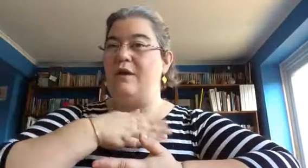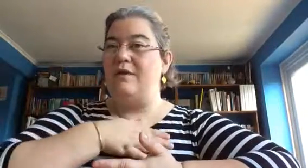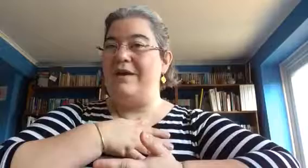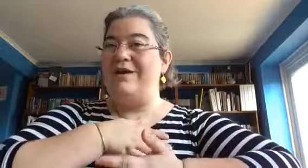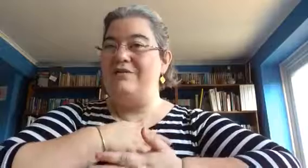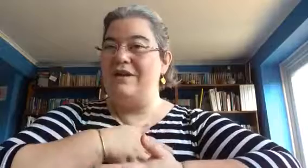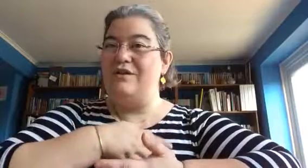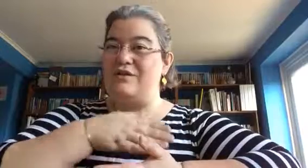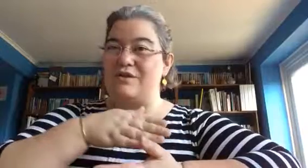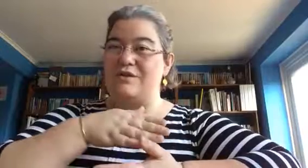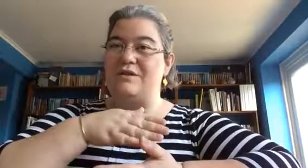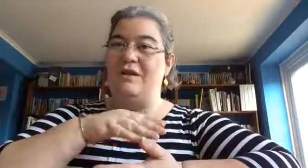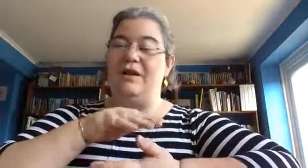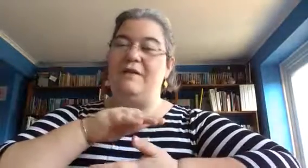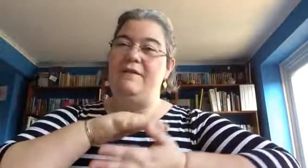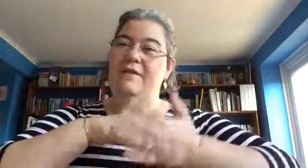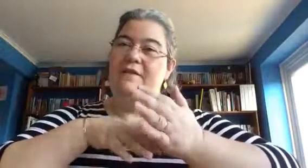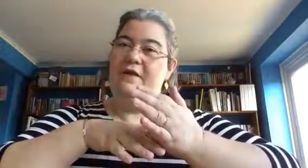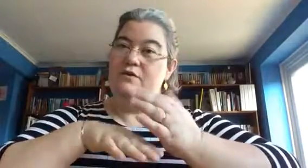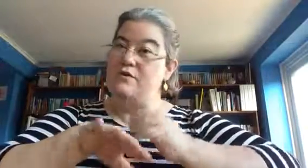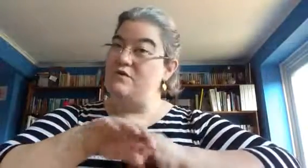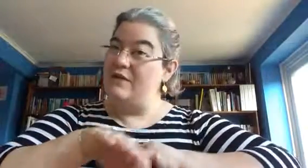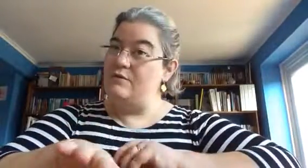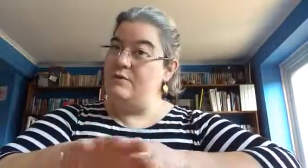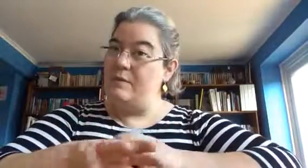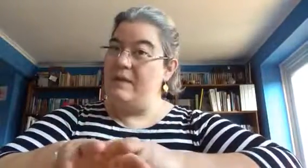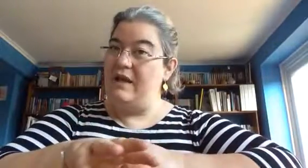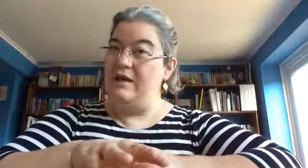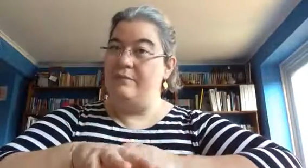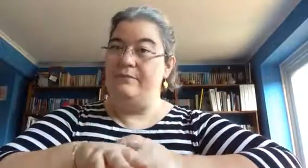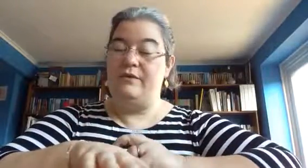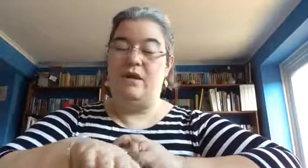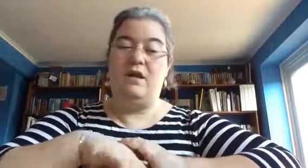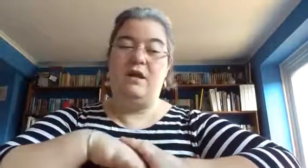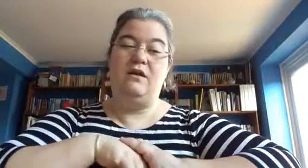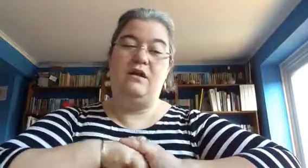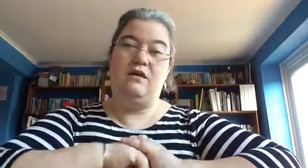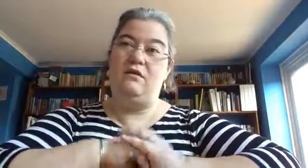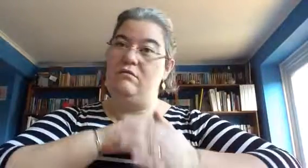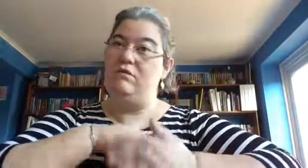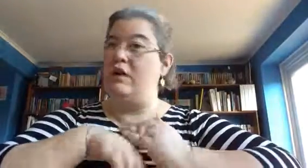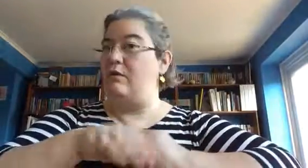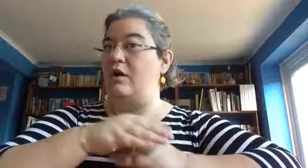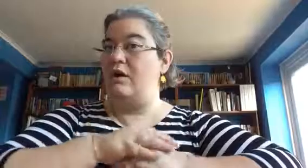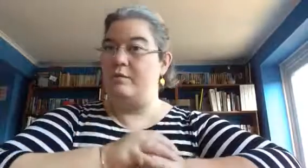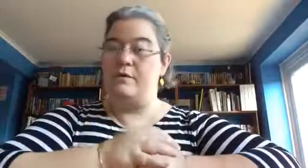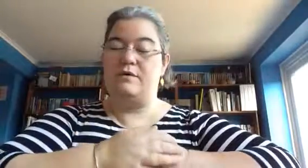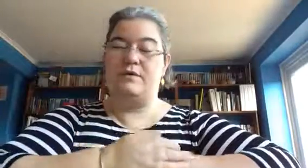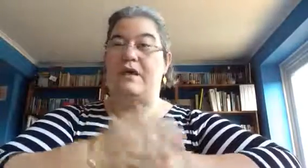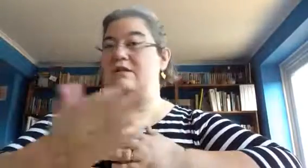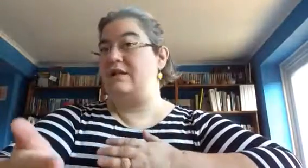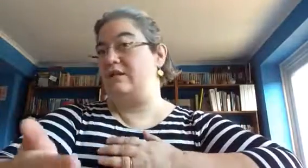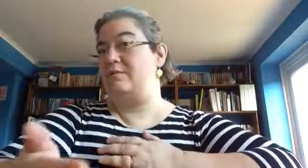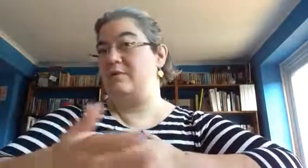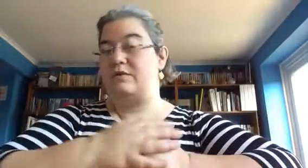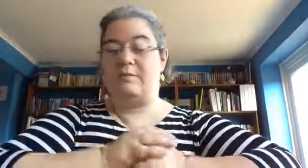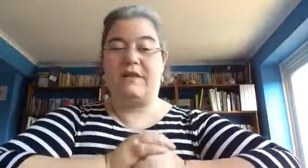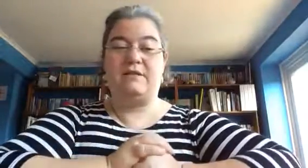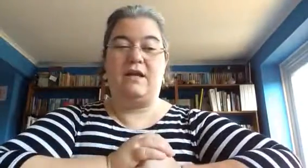I go back and read the others, that those threads will appear in earlier books and later books, I'm guessing.